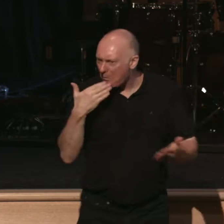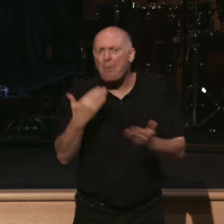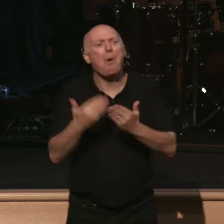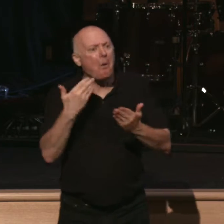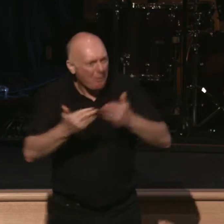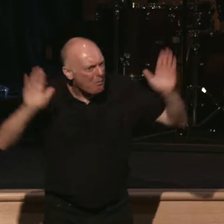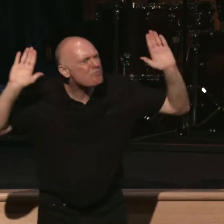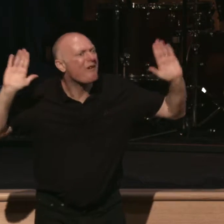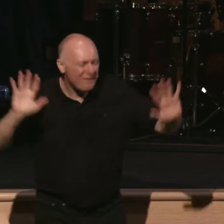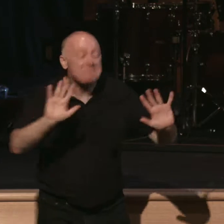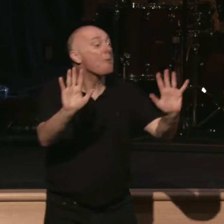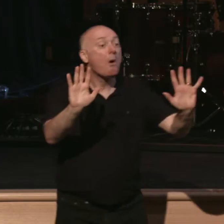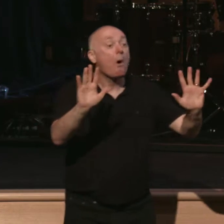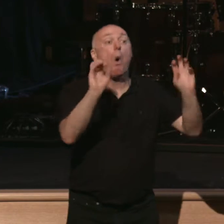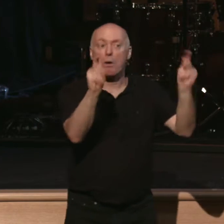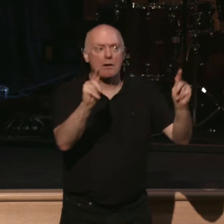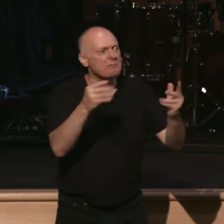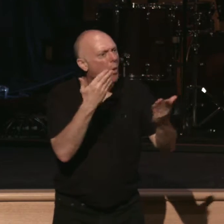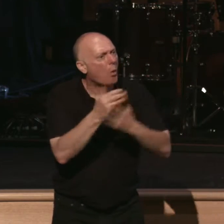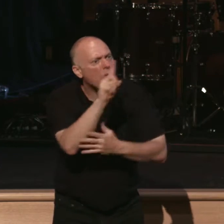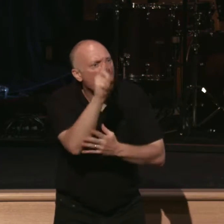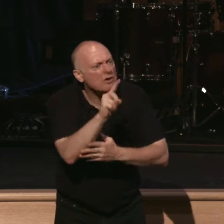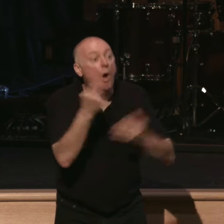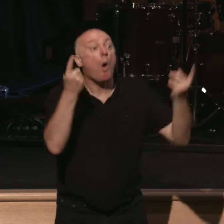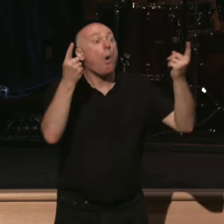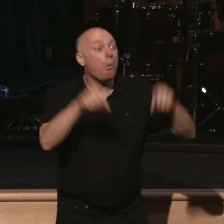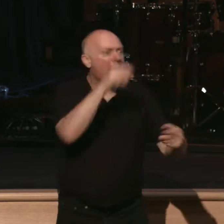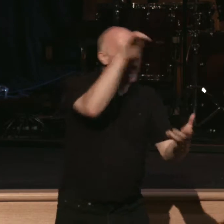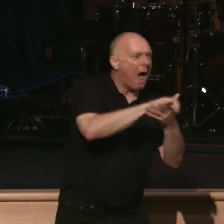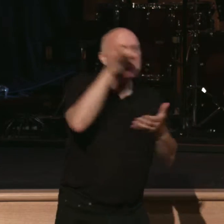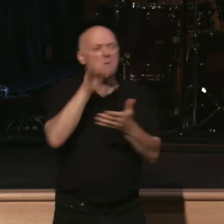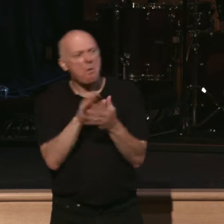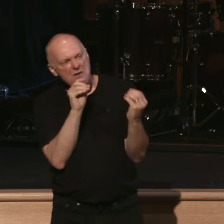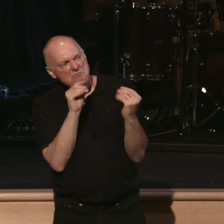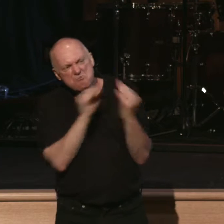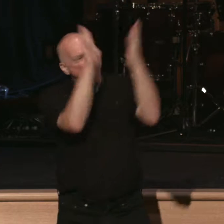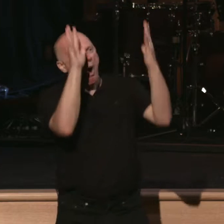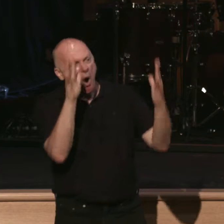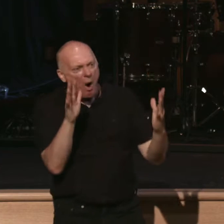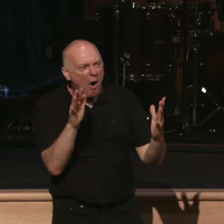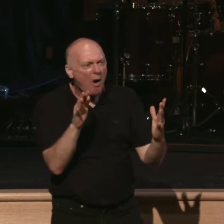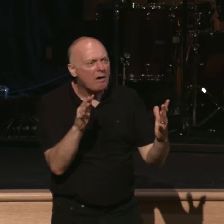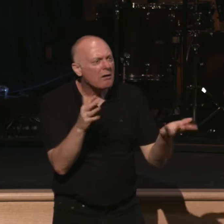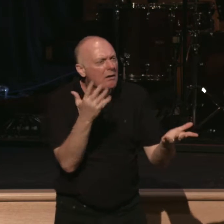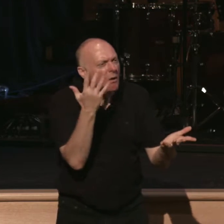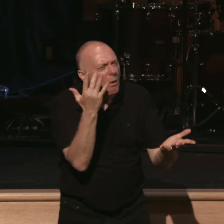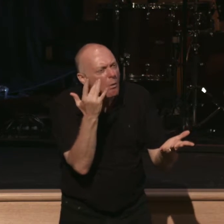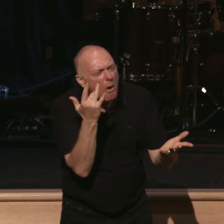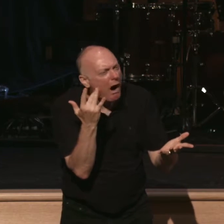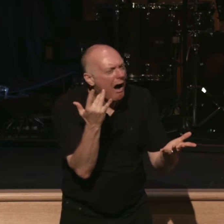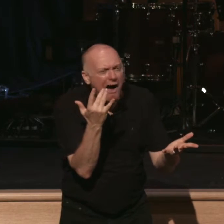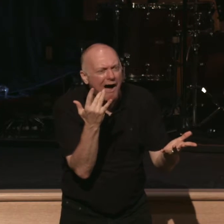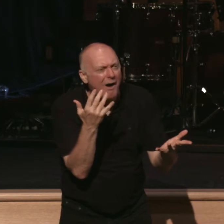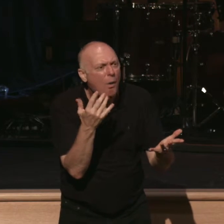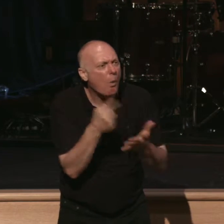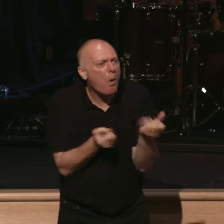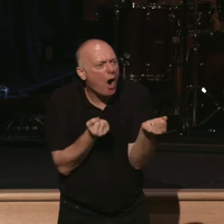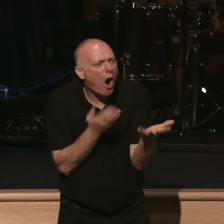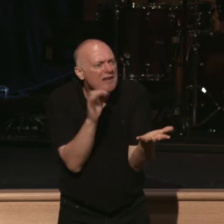great. Okay. So this is a great question to ask whenever there is conflict in your marriage. What is causing quarrels? What is causing fights? We always have the